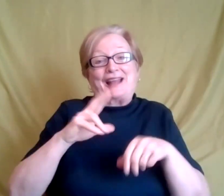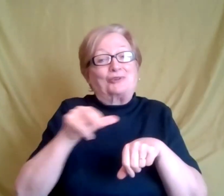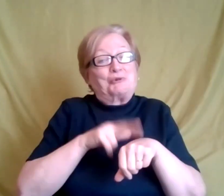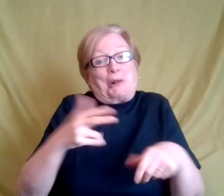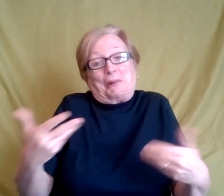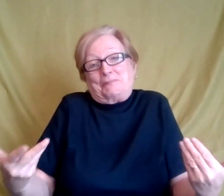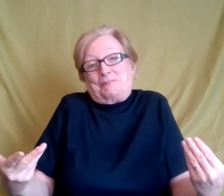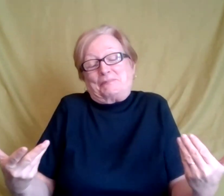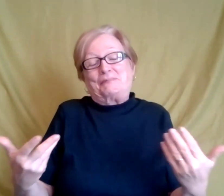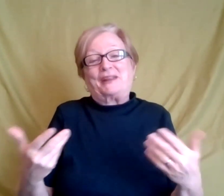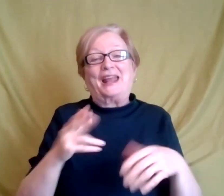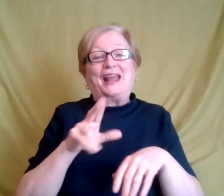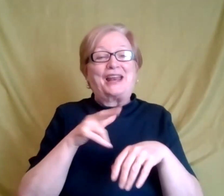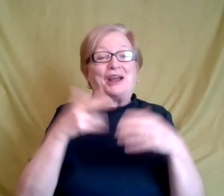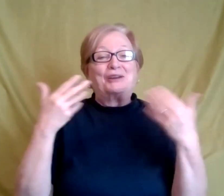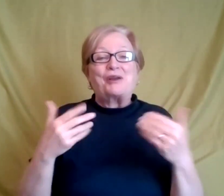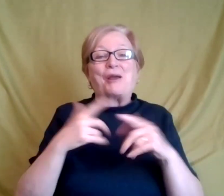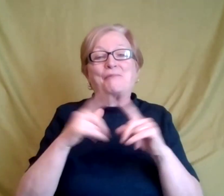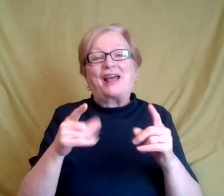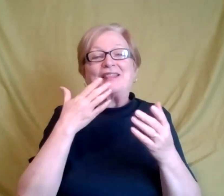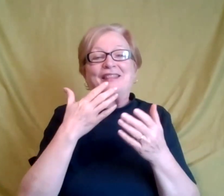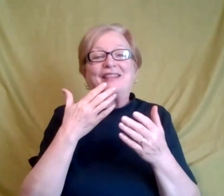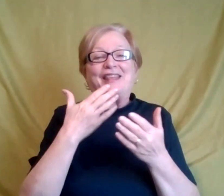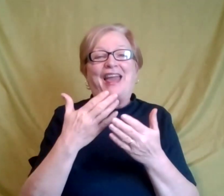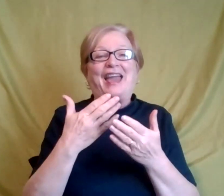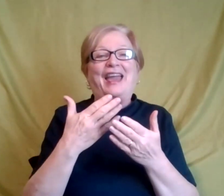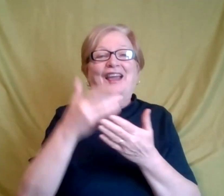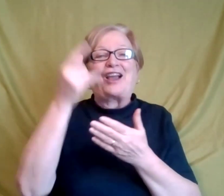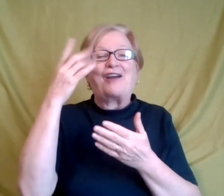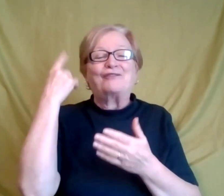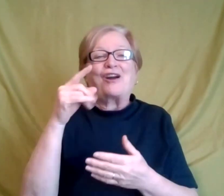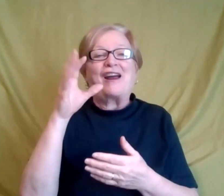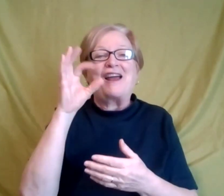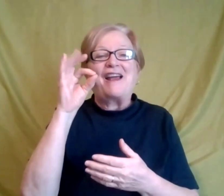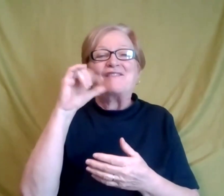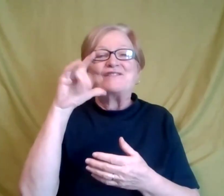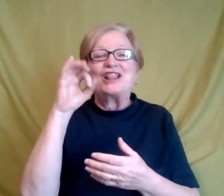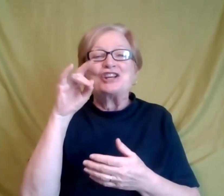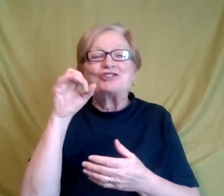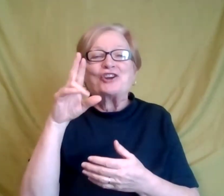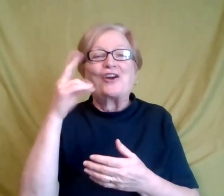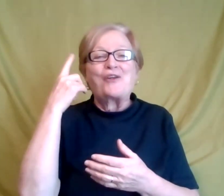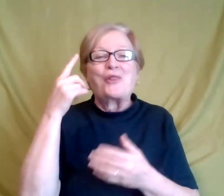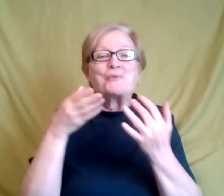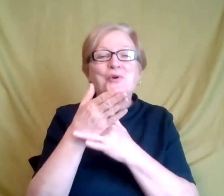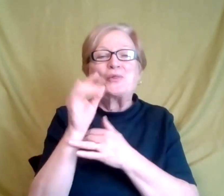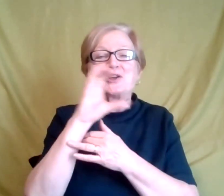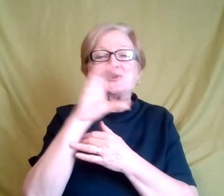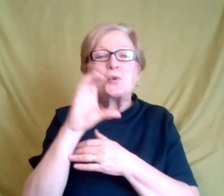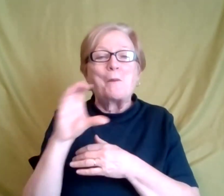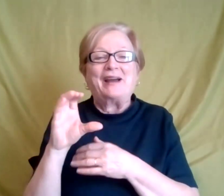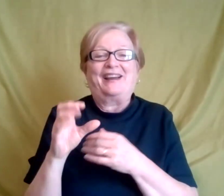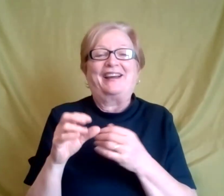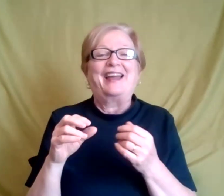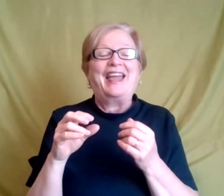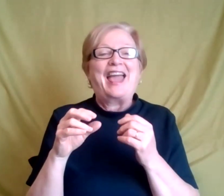all my natural self. thank God for filters on, on zoom. So if it wasn't for the filter, I would